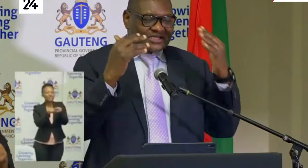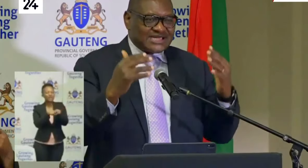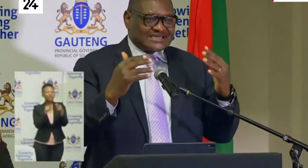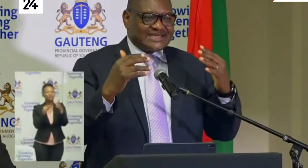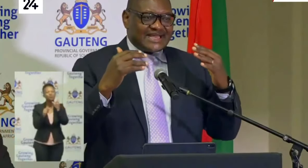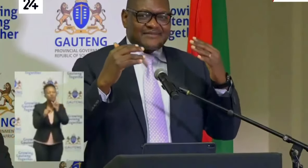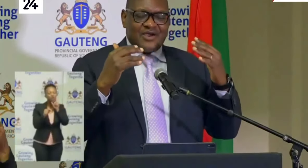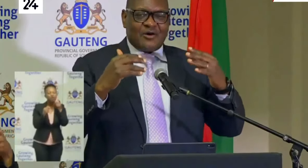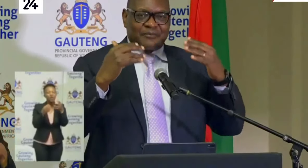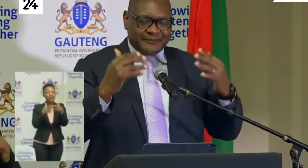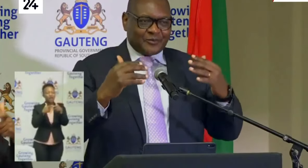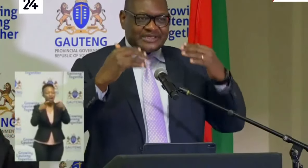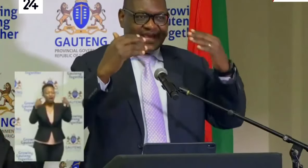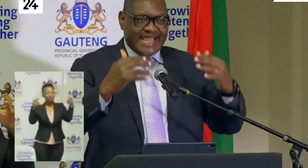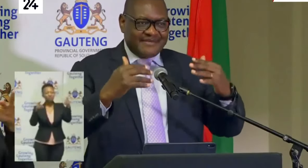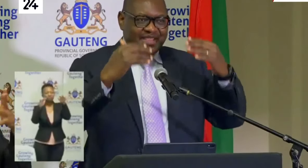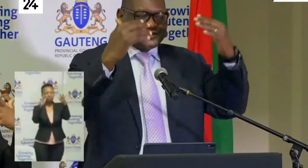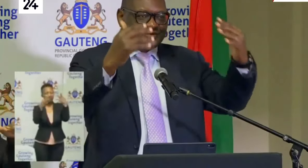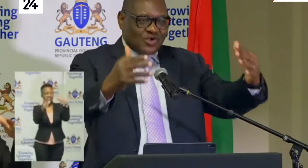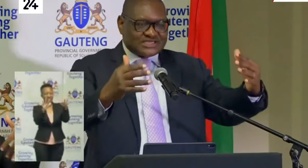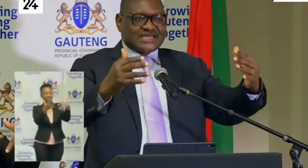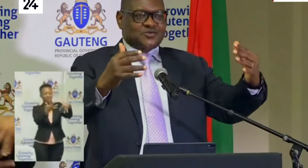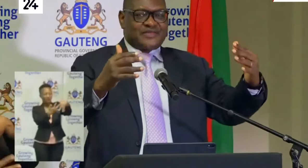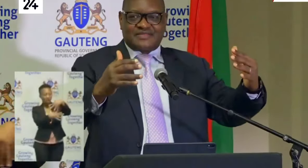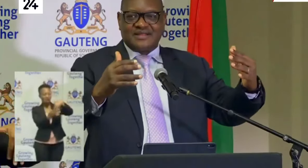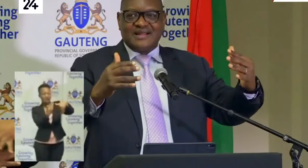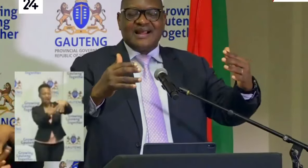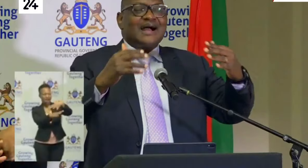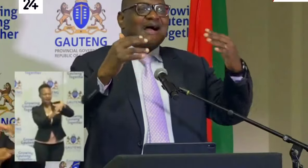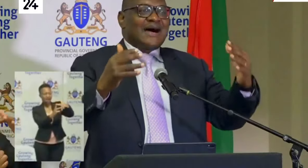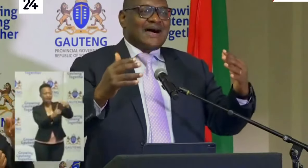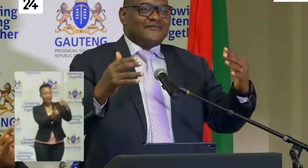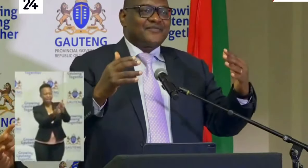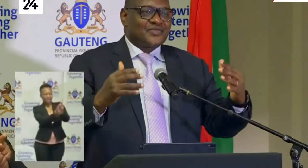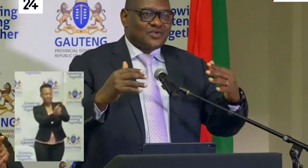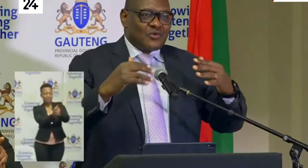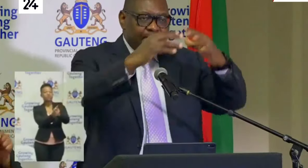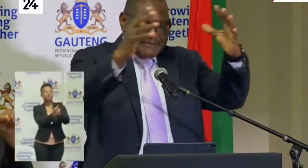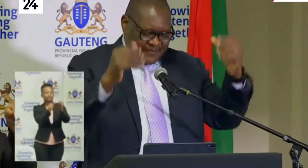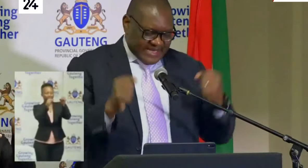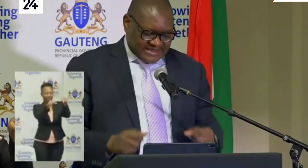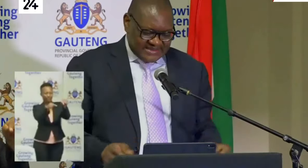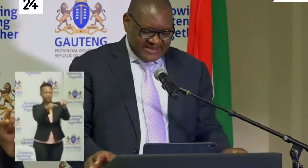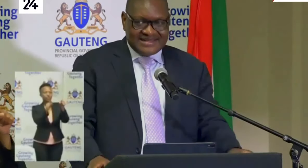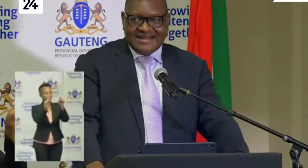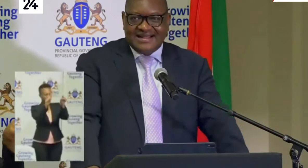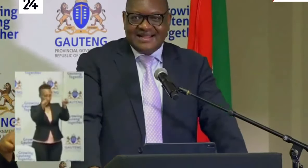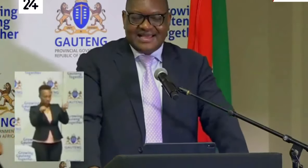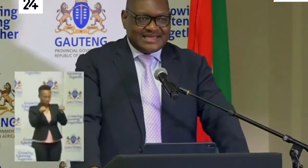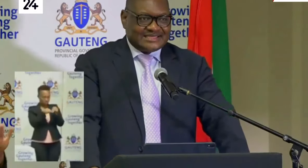contacts or people they came into contact with are, we map that.